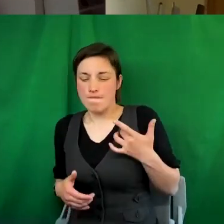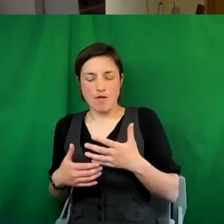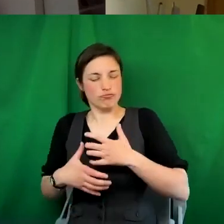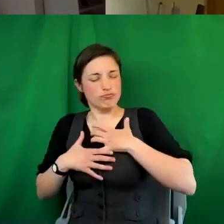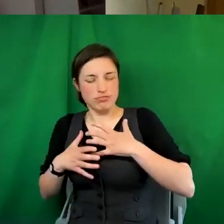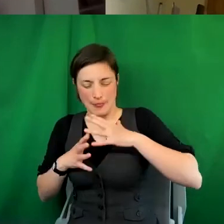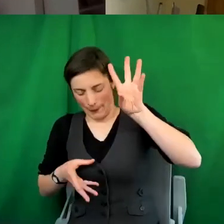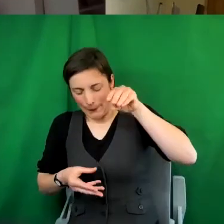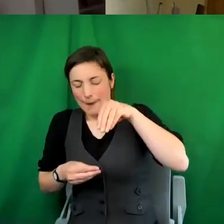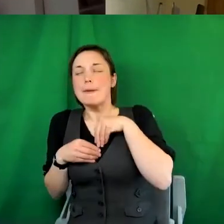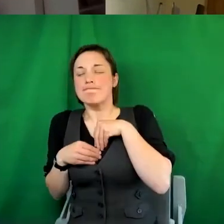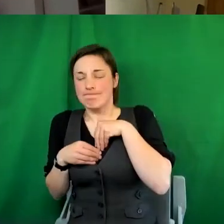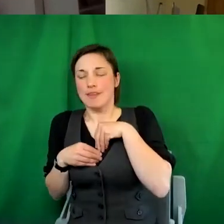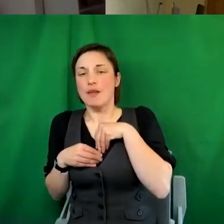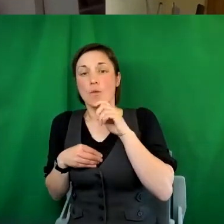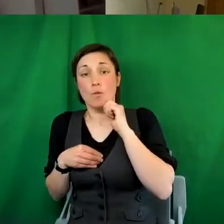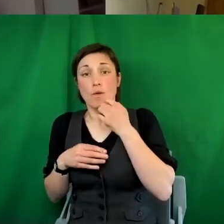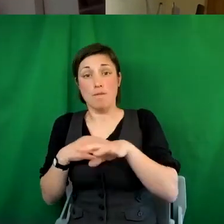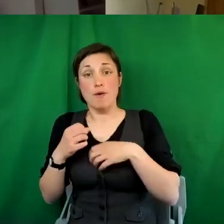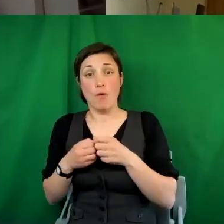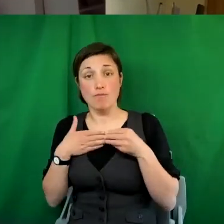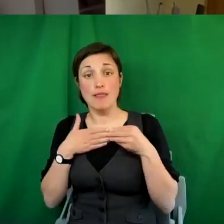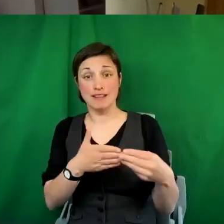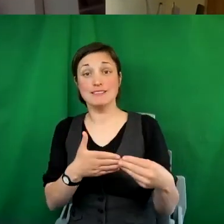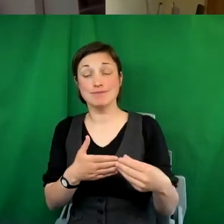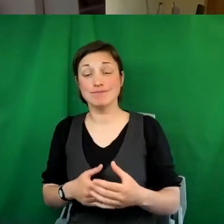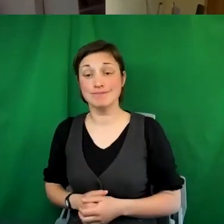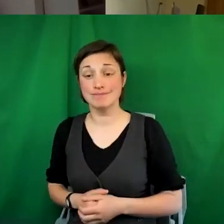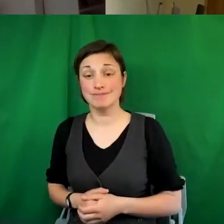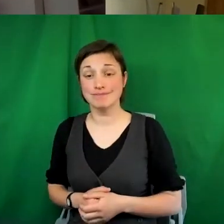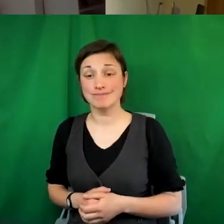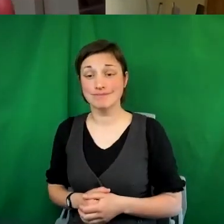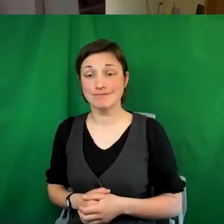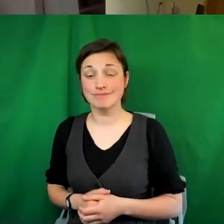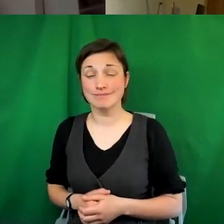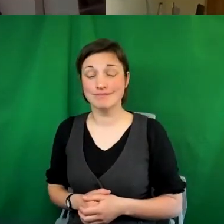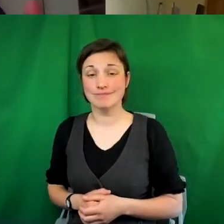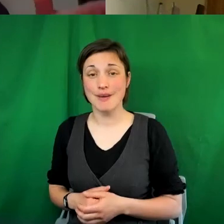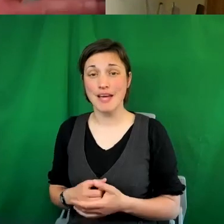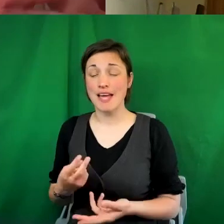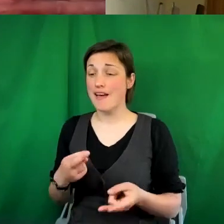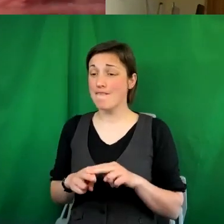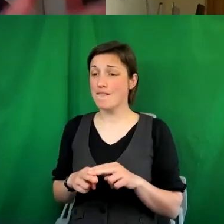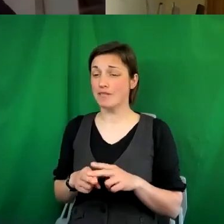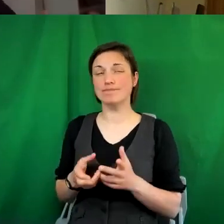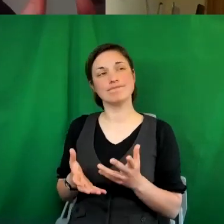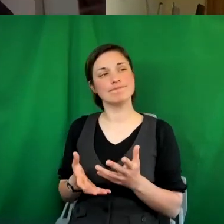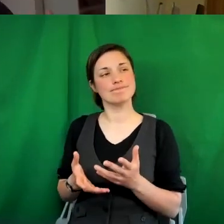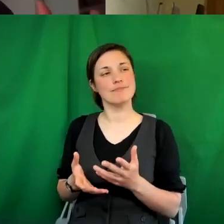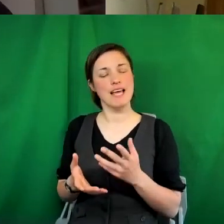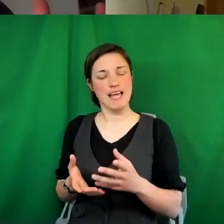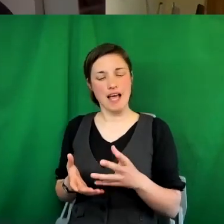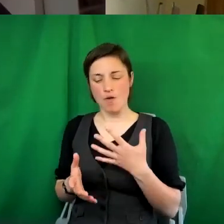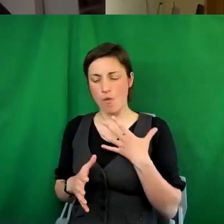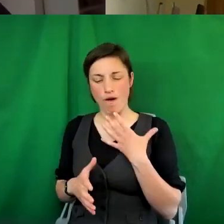If you don't then have the ability to make relevant human rights to the everyday